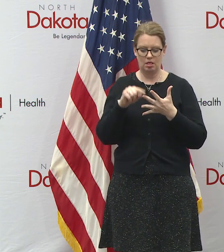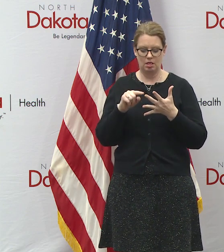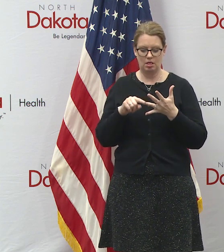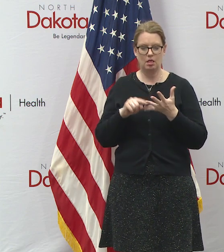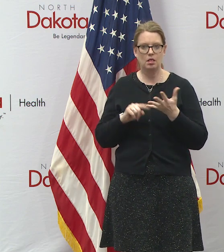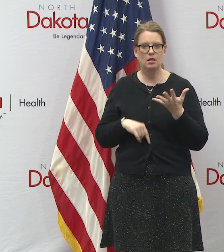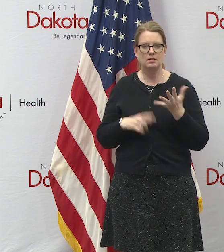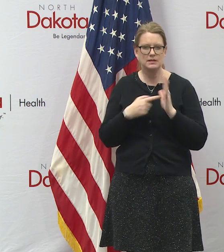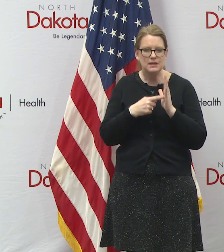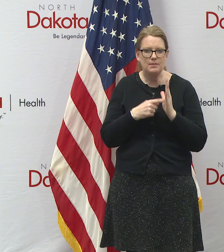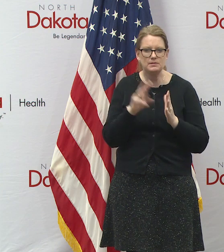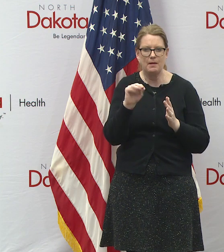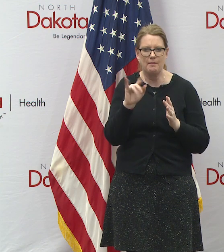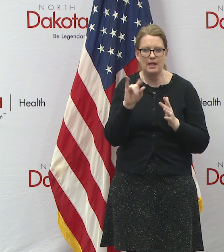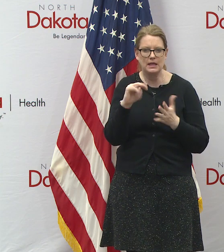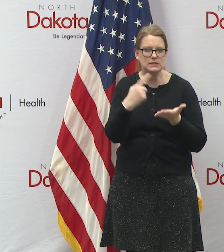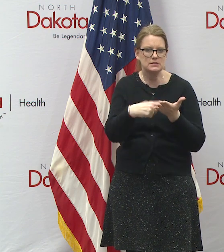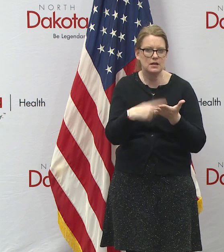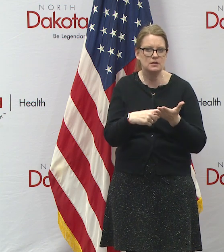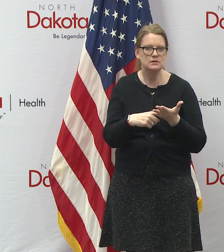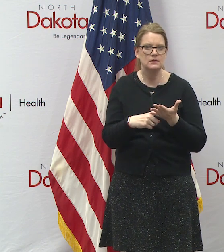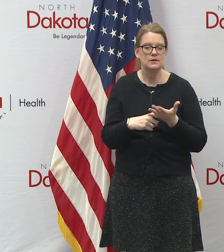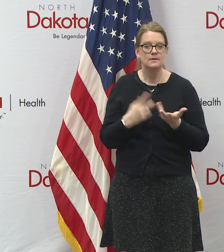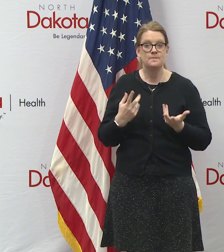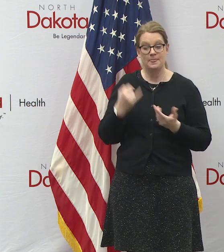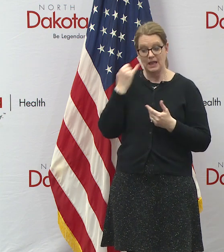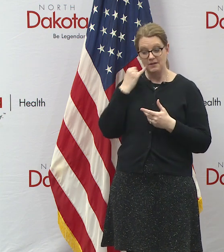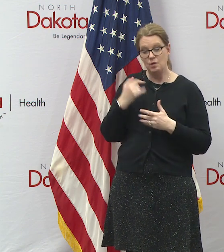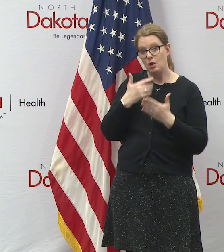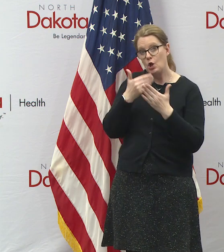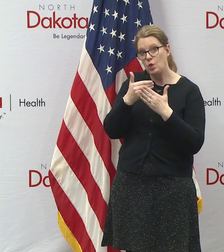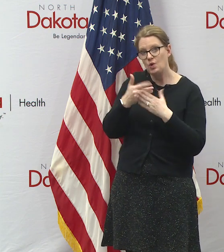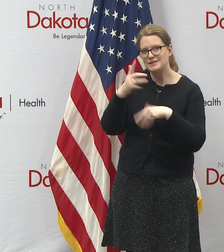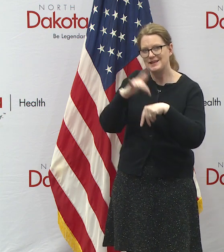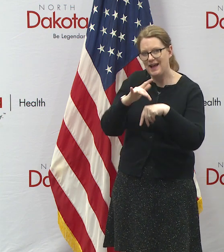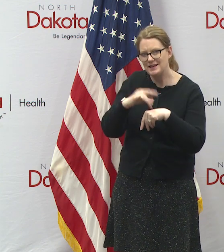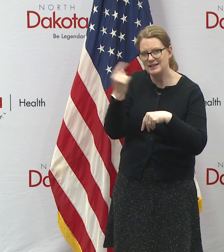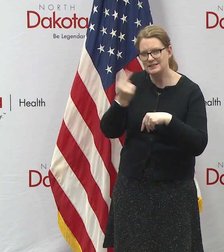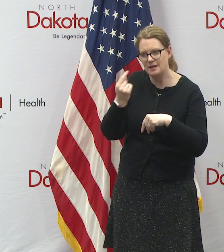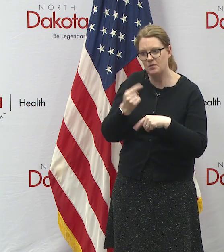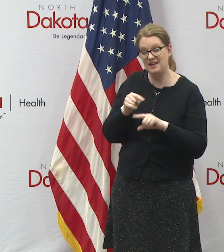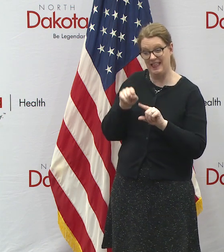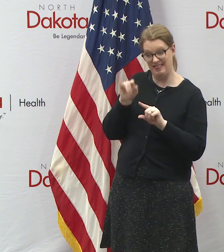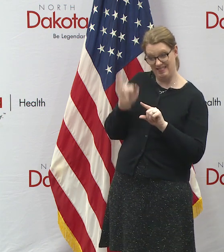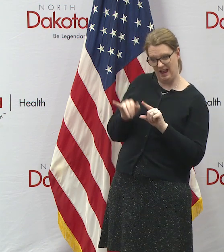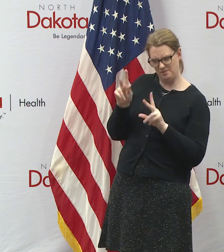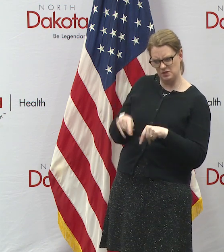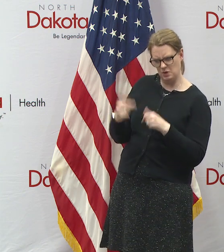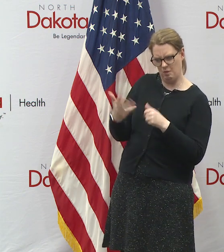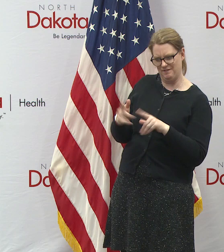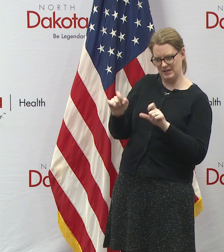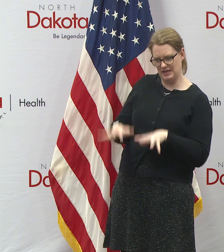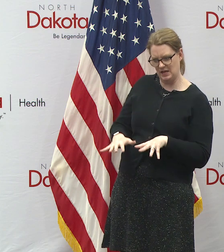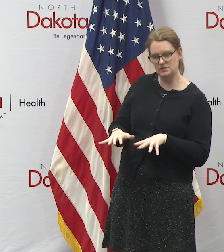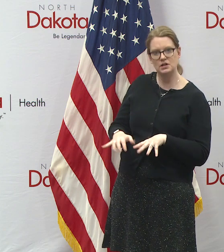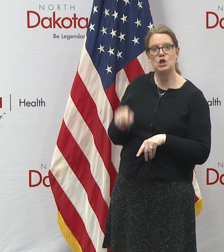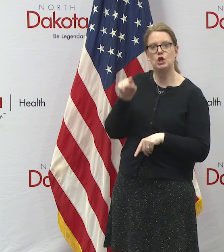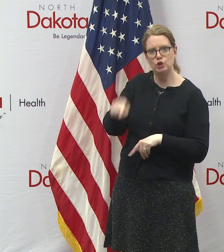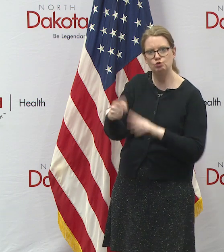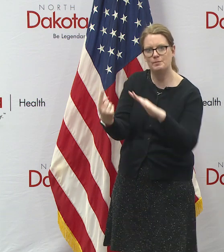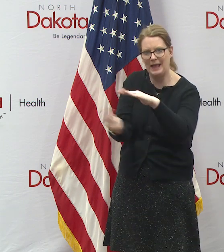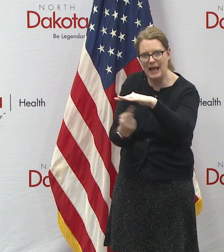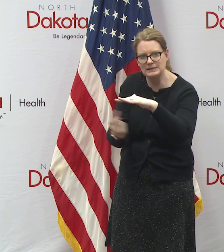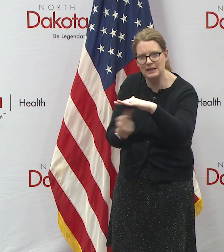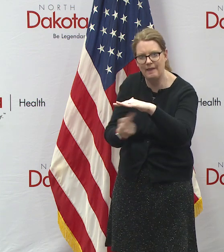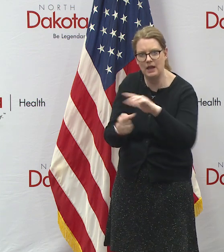about if you were if you were to got tested if you are in close contact with someone who's waiting for their test to come back you should be isolating